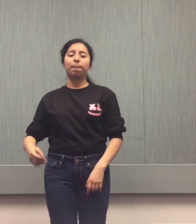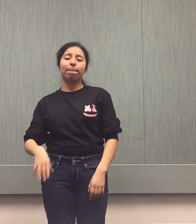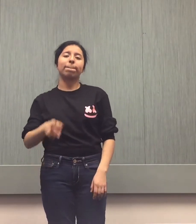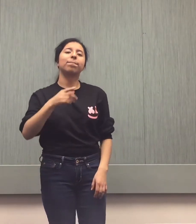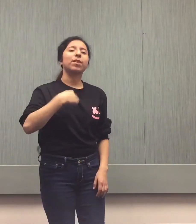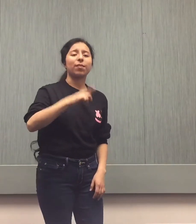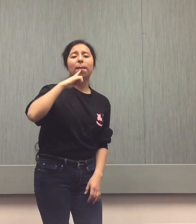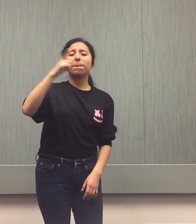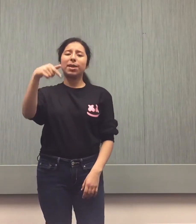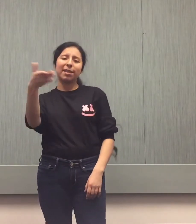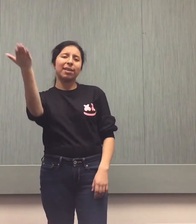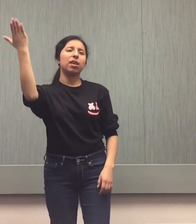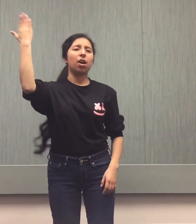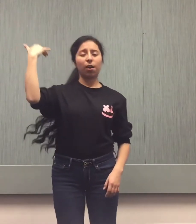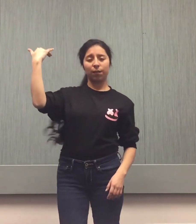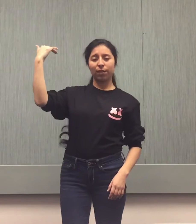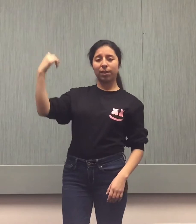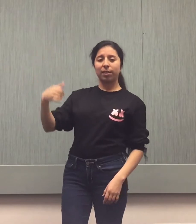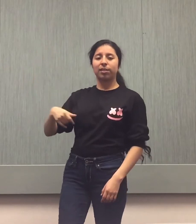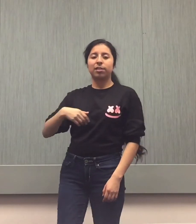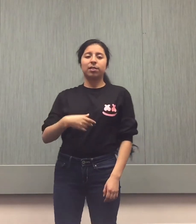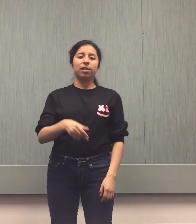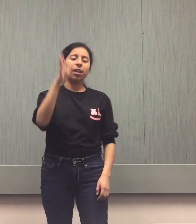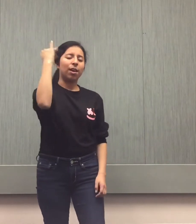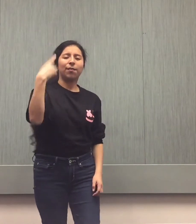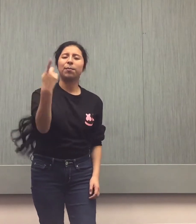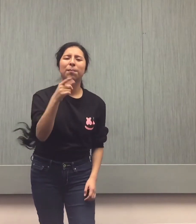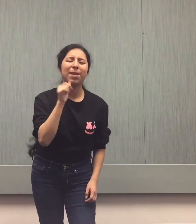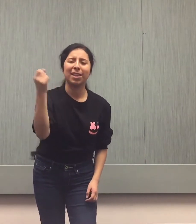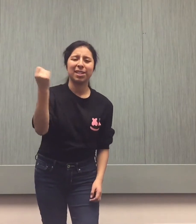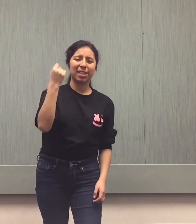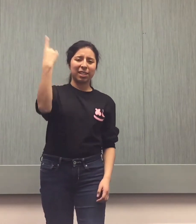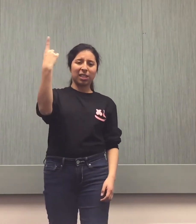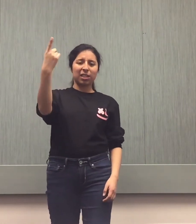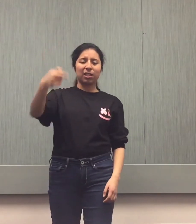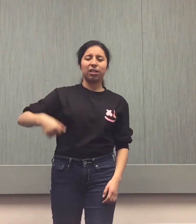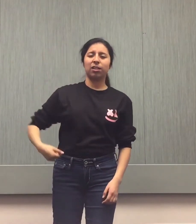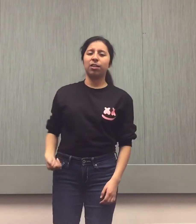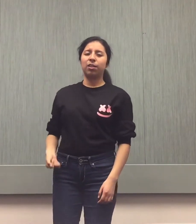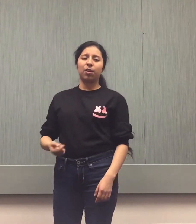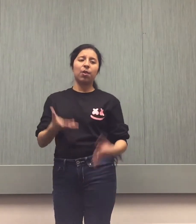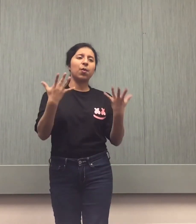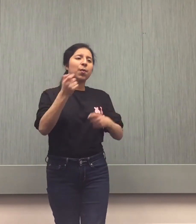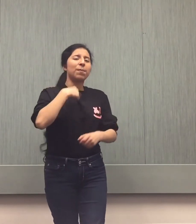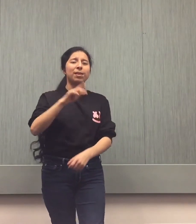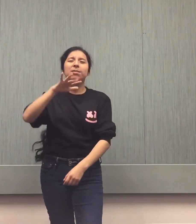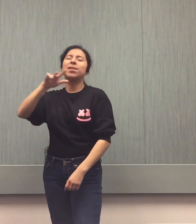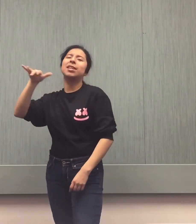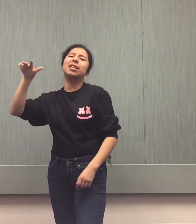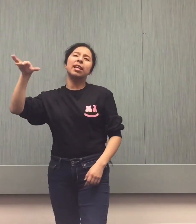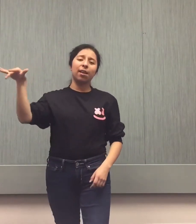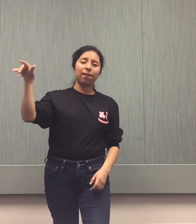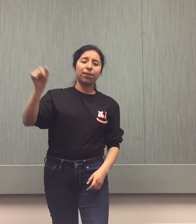Haven't I made it obvious? Haven't I made it clear? Want me to spell it obvious,